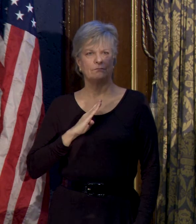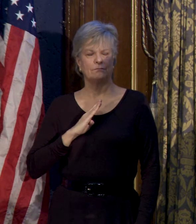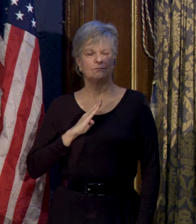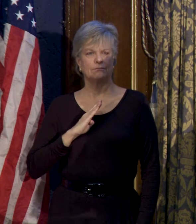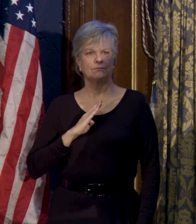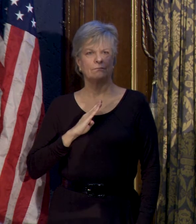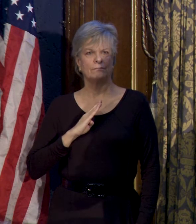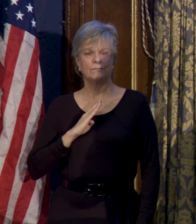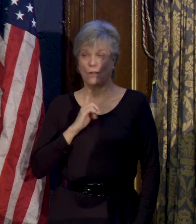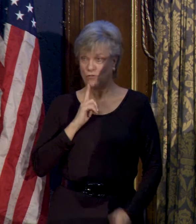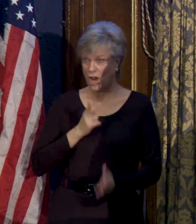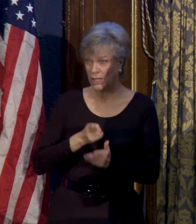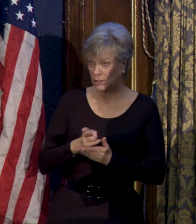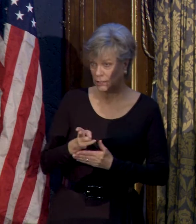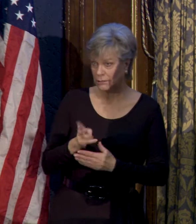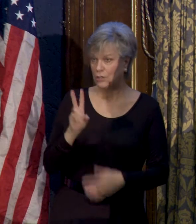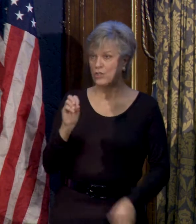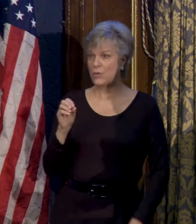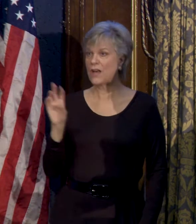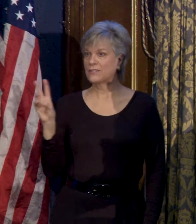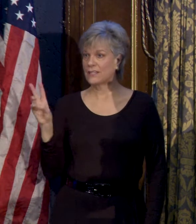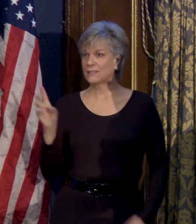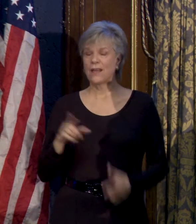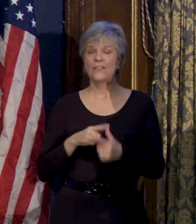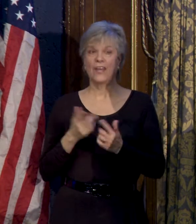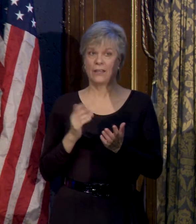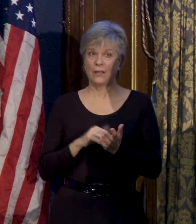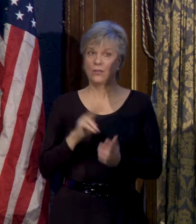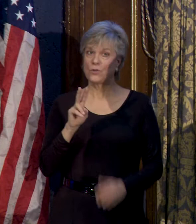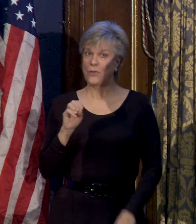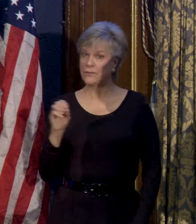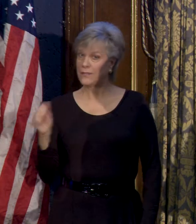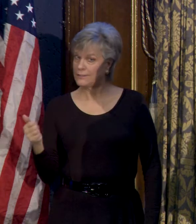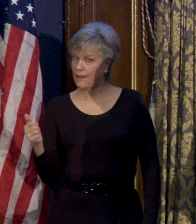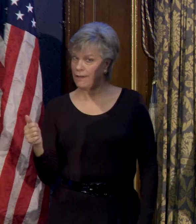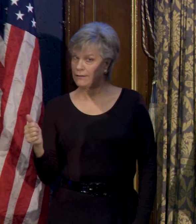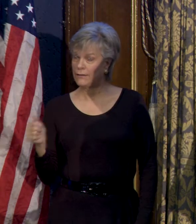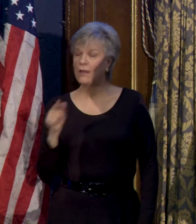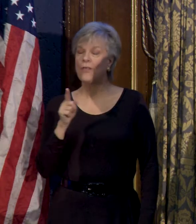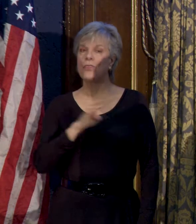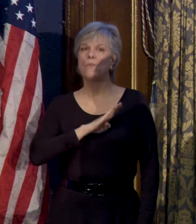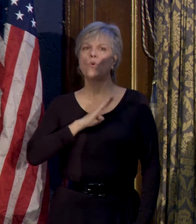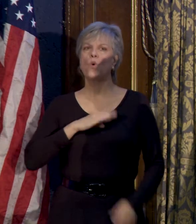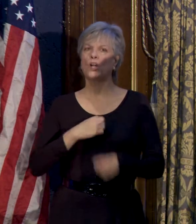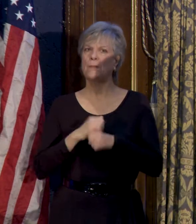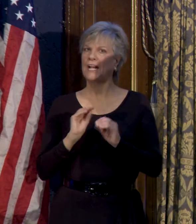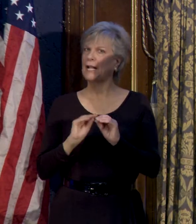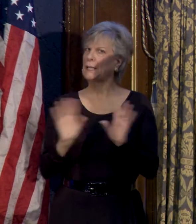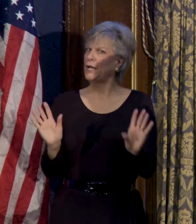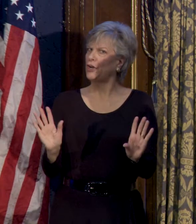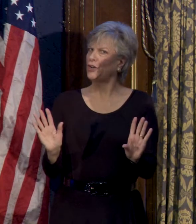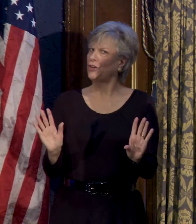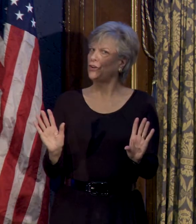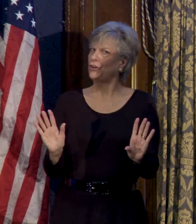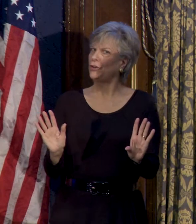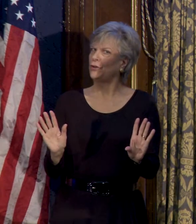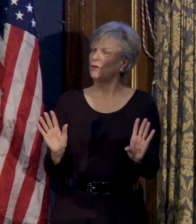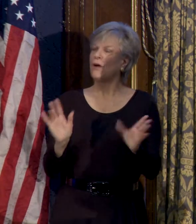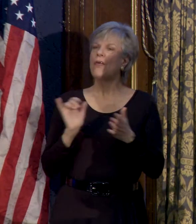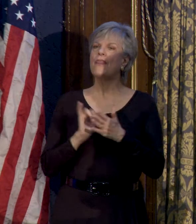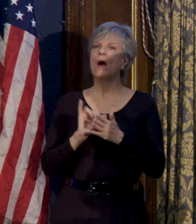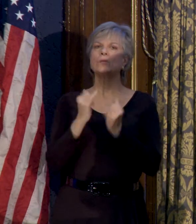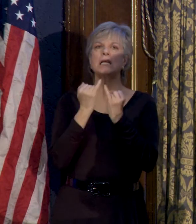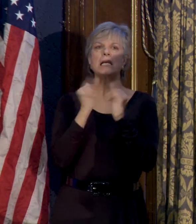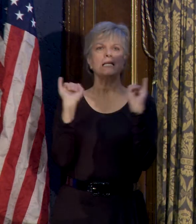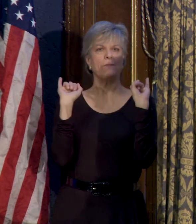And frankly, in 2006 and then again in 2010, the board made it quite clear that that was an